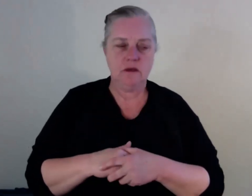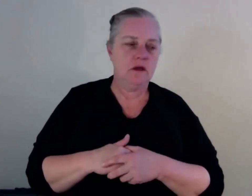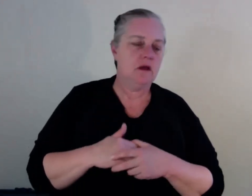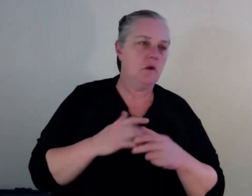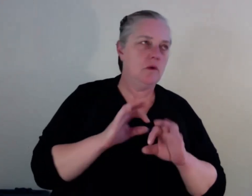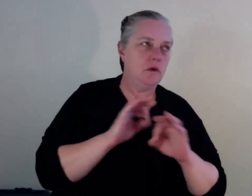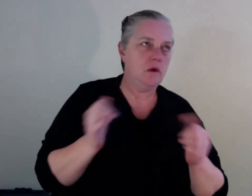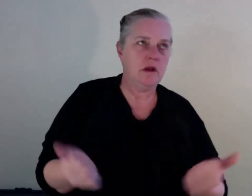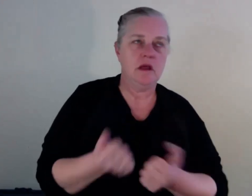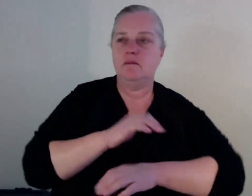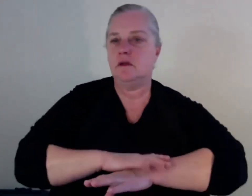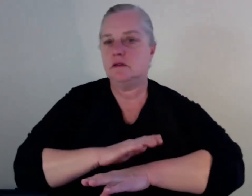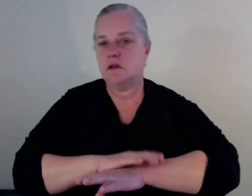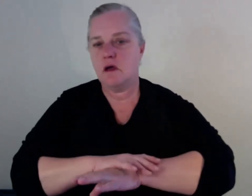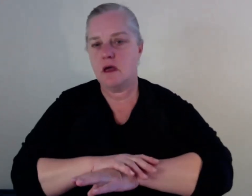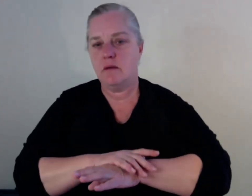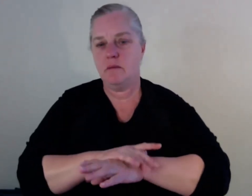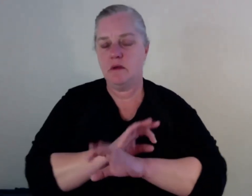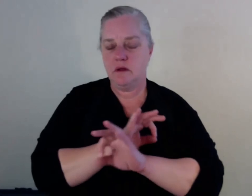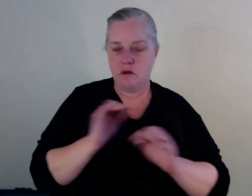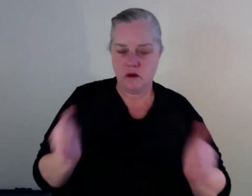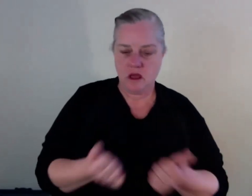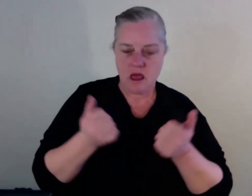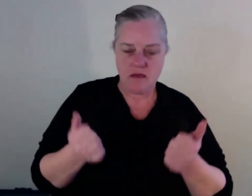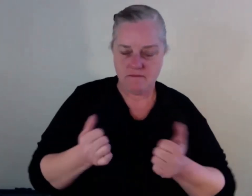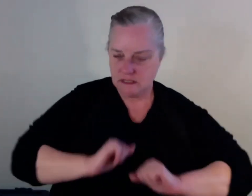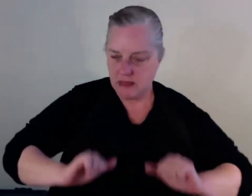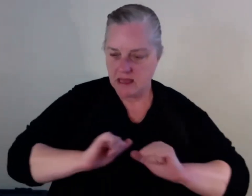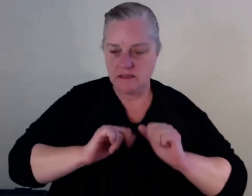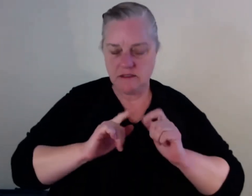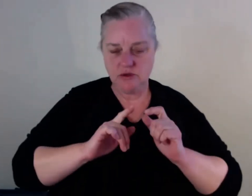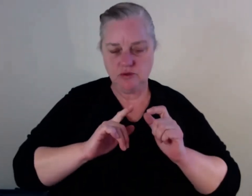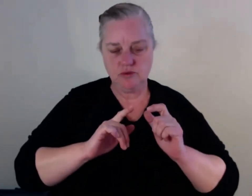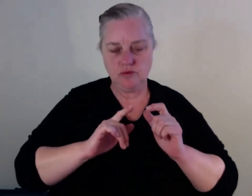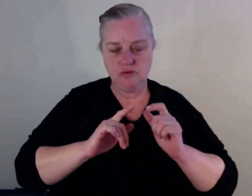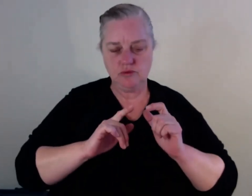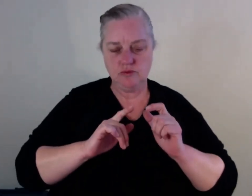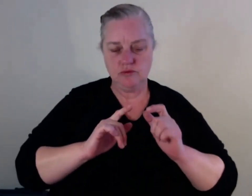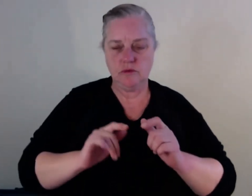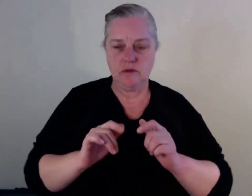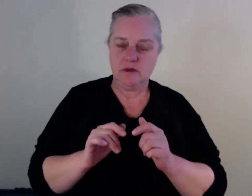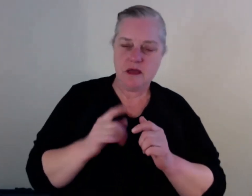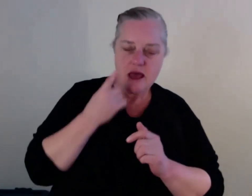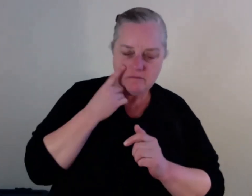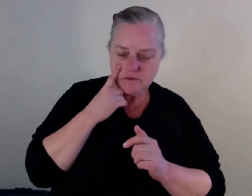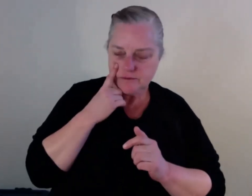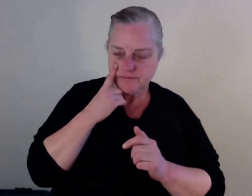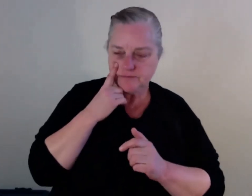medicating pain. It tends to be, okay, well, you've been doing this, this, this, you need 12-step and you need to go to meetings and this would be the